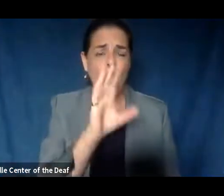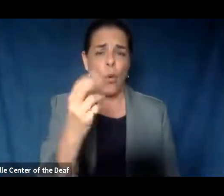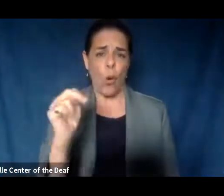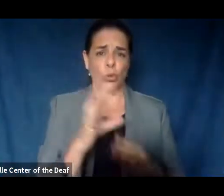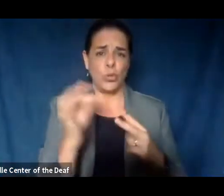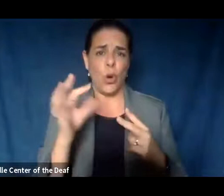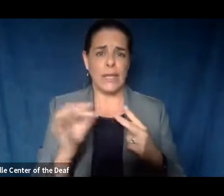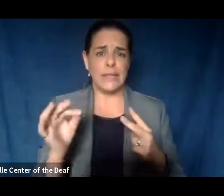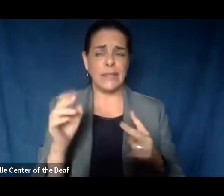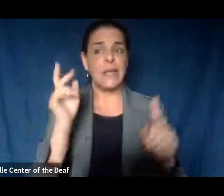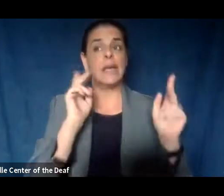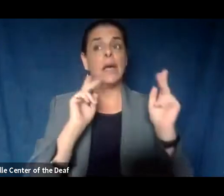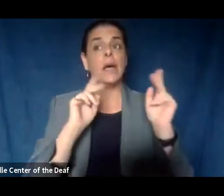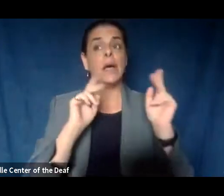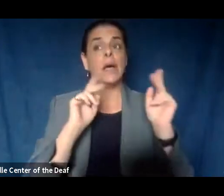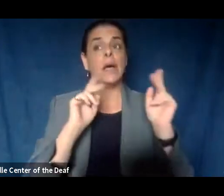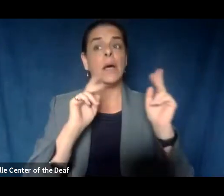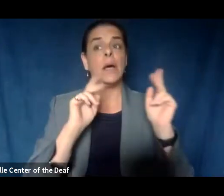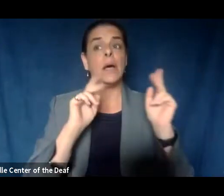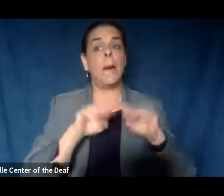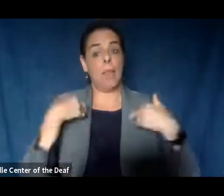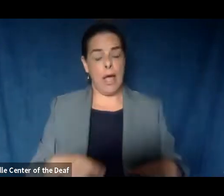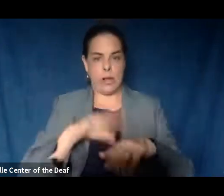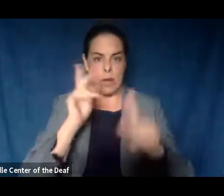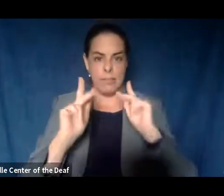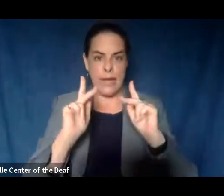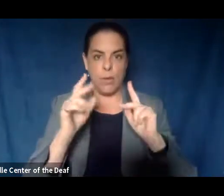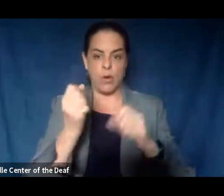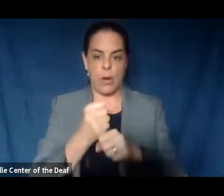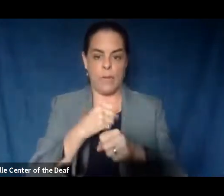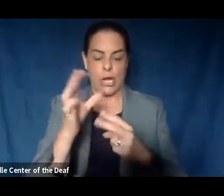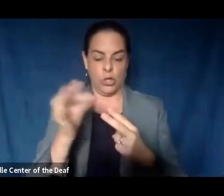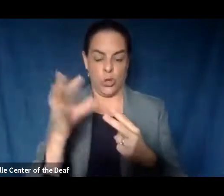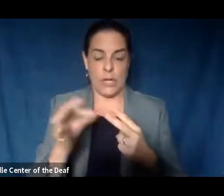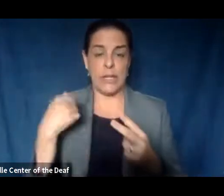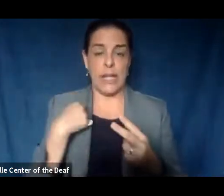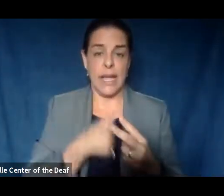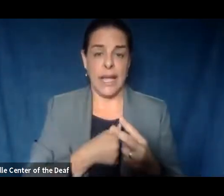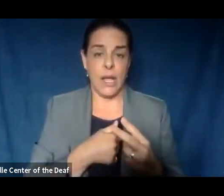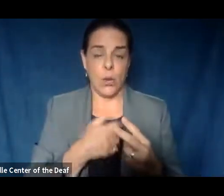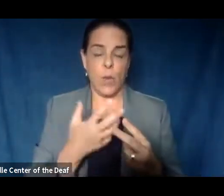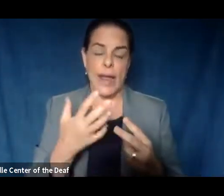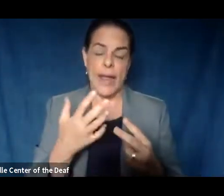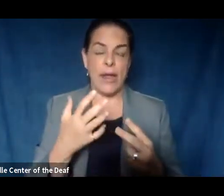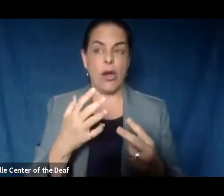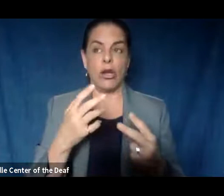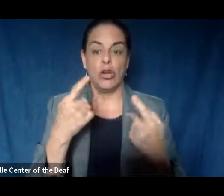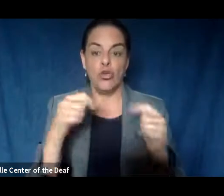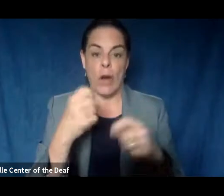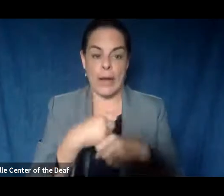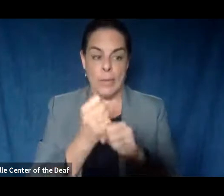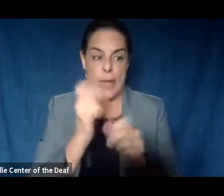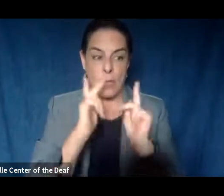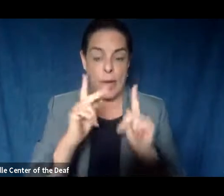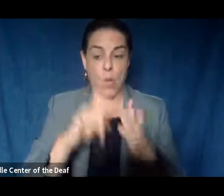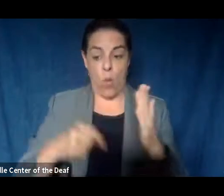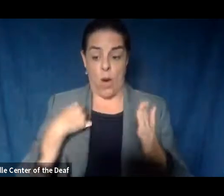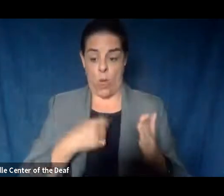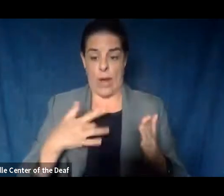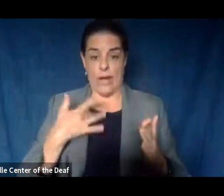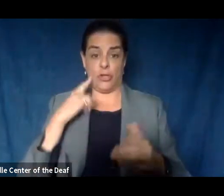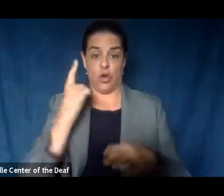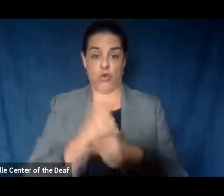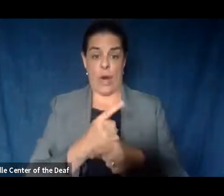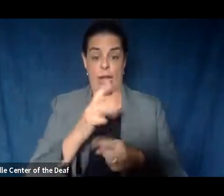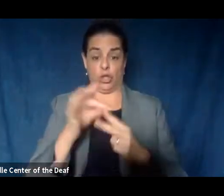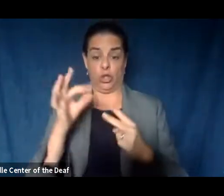relies on people to make choices. Right now, we're relying on people to make what we believe is the right choice, and that's to wear a mask. Any